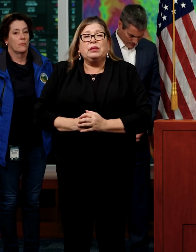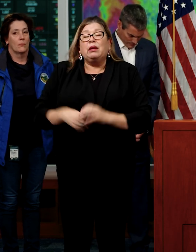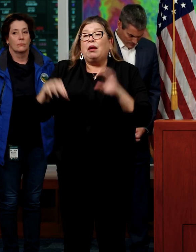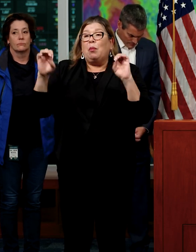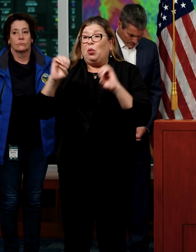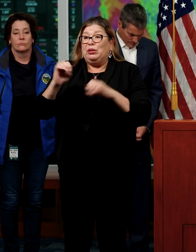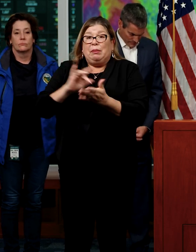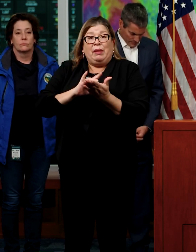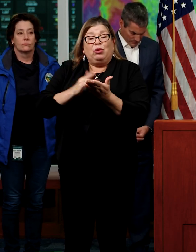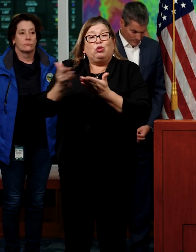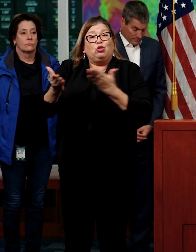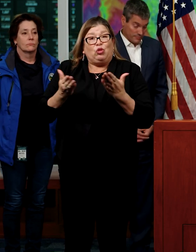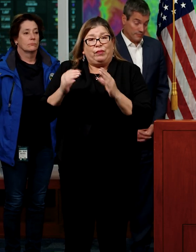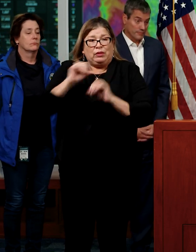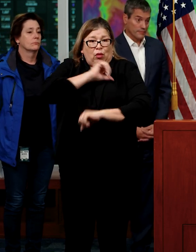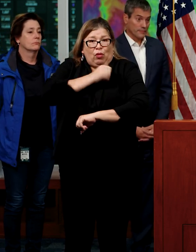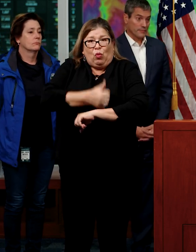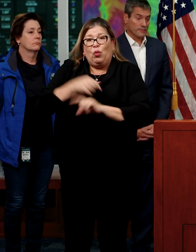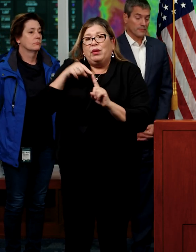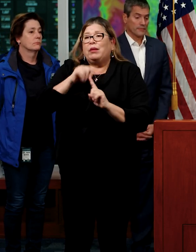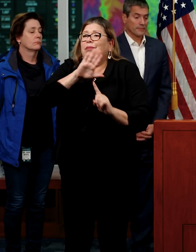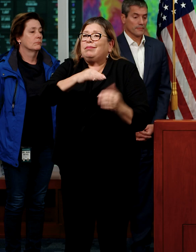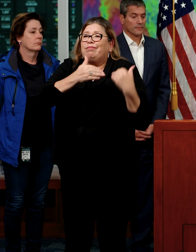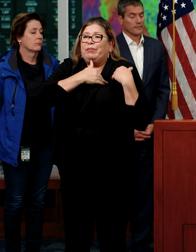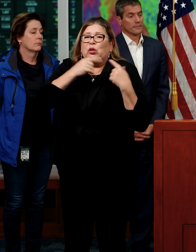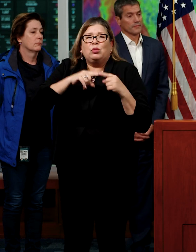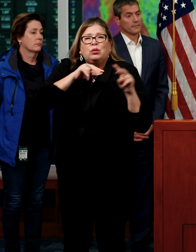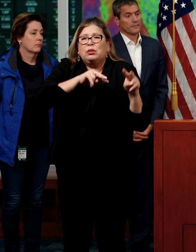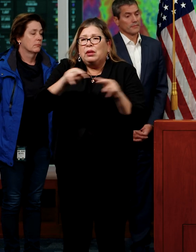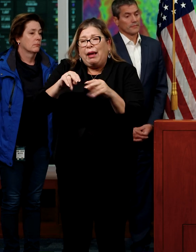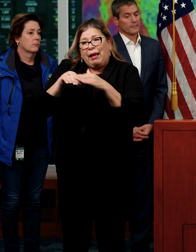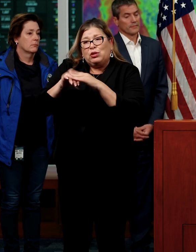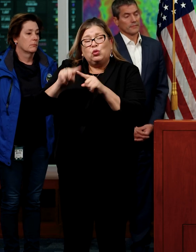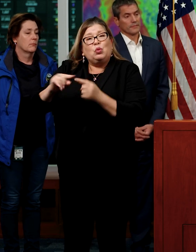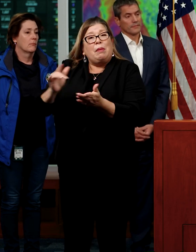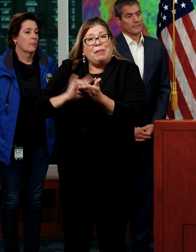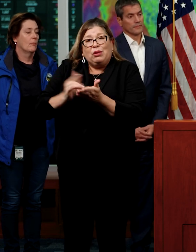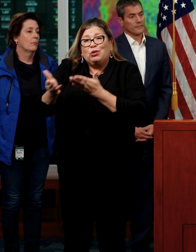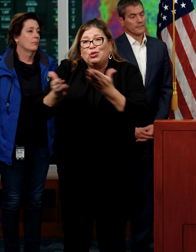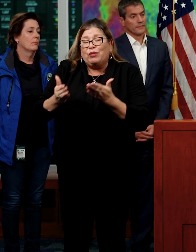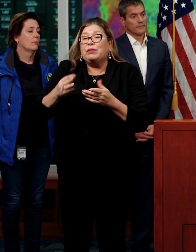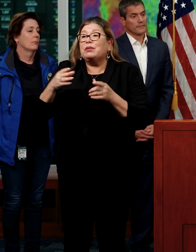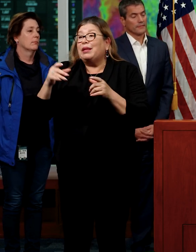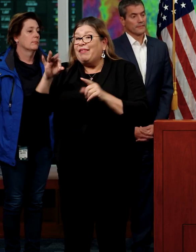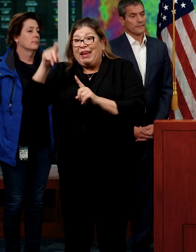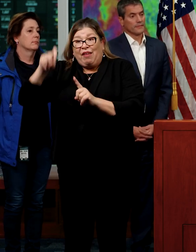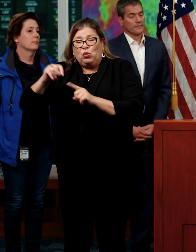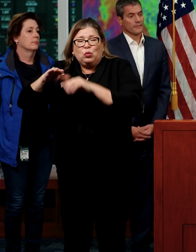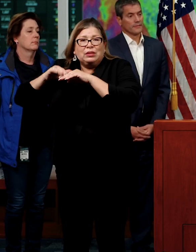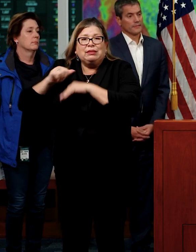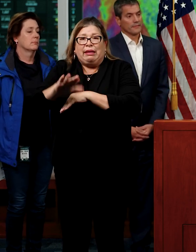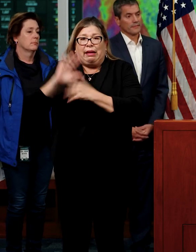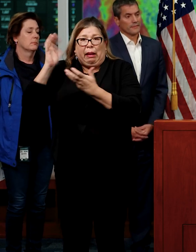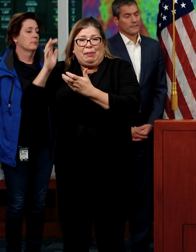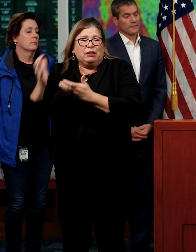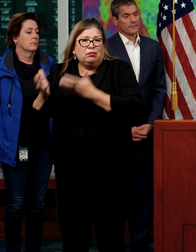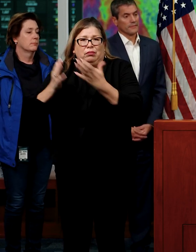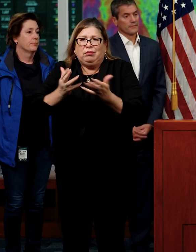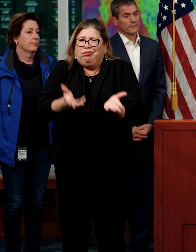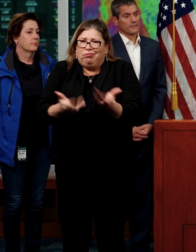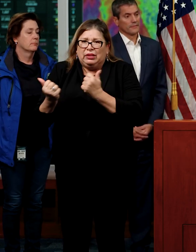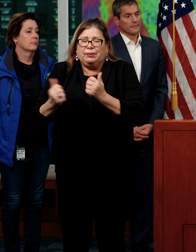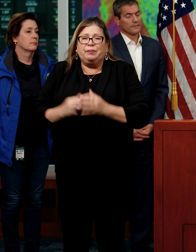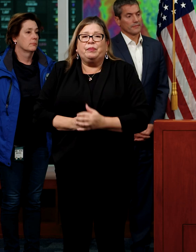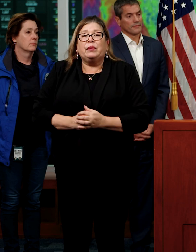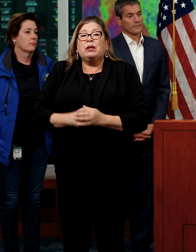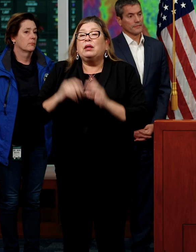services authority is prepared to monitor access to emergency medical services and deploy ambulance strike teams. The Department of Health Care